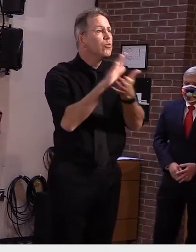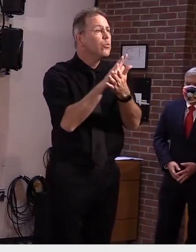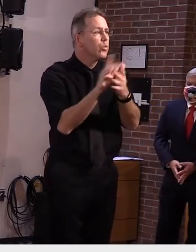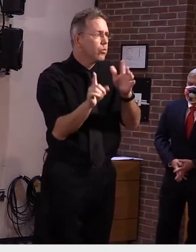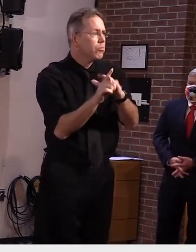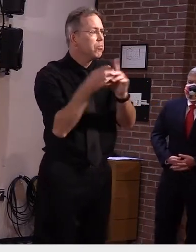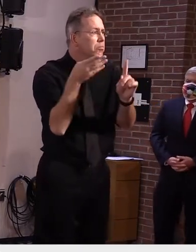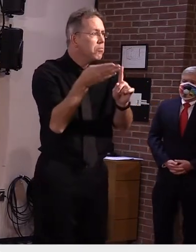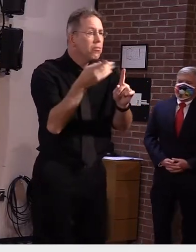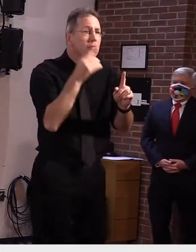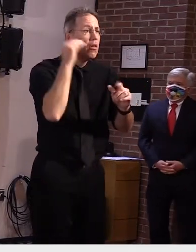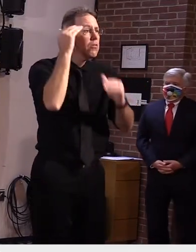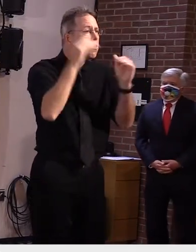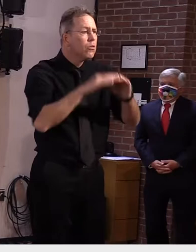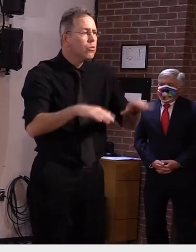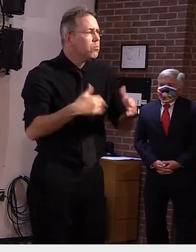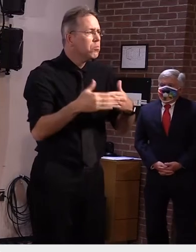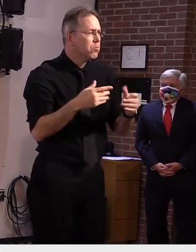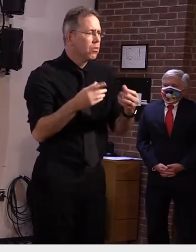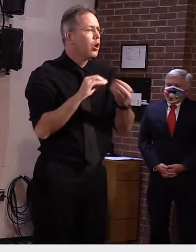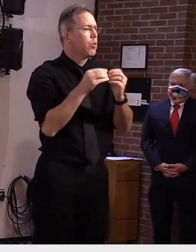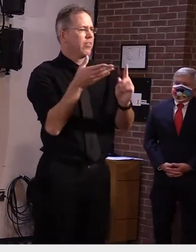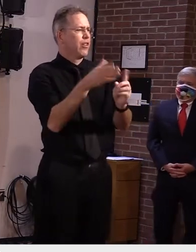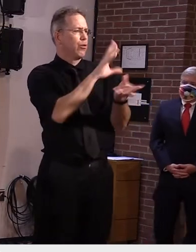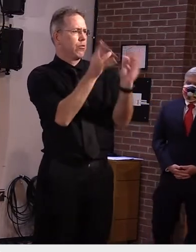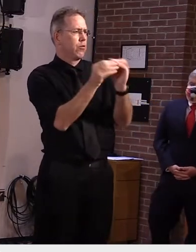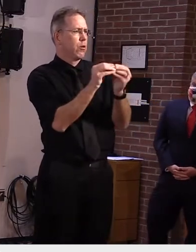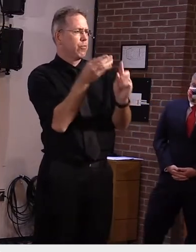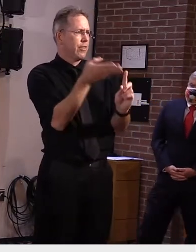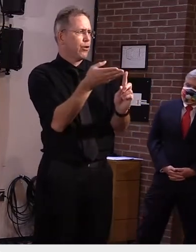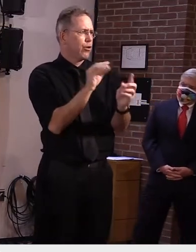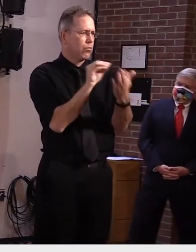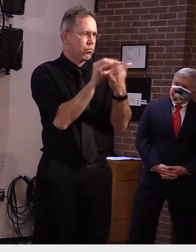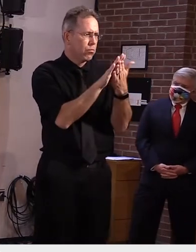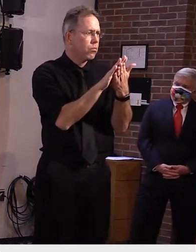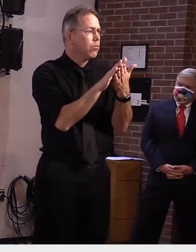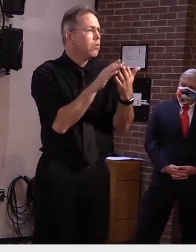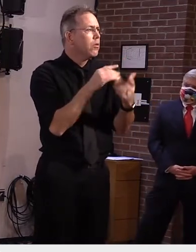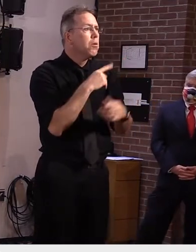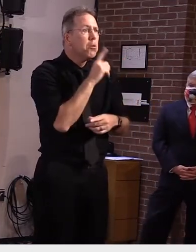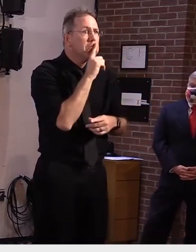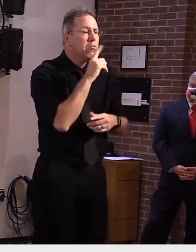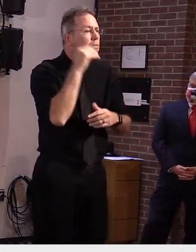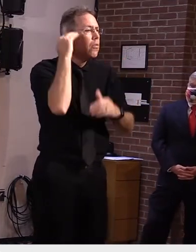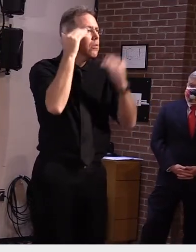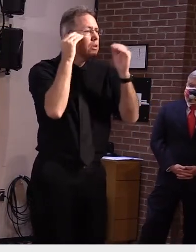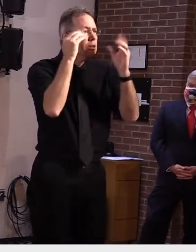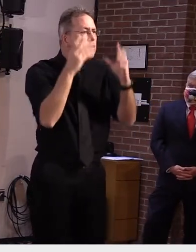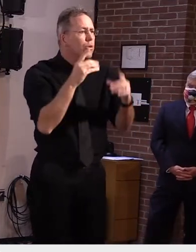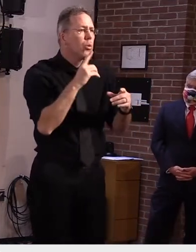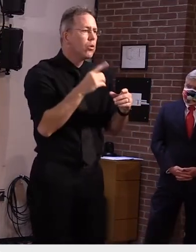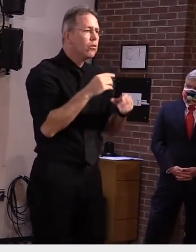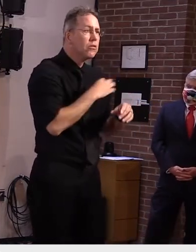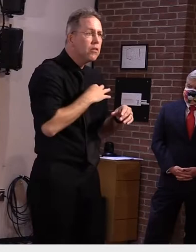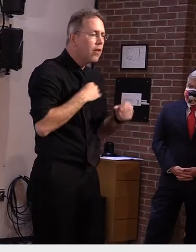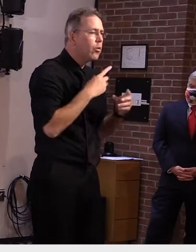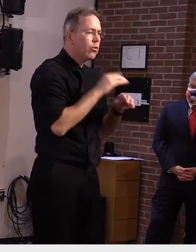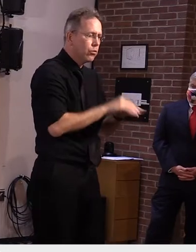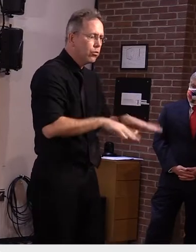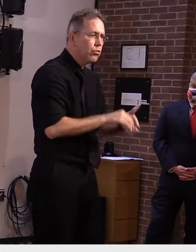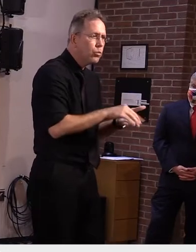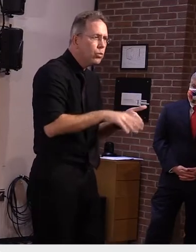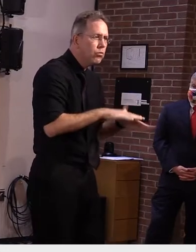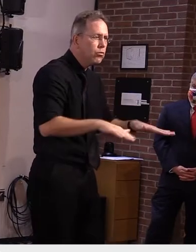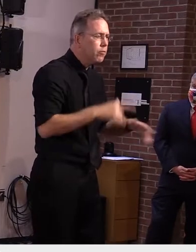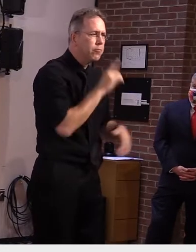and we're not breaking them out by how many adults and how many children we're just giving the total number we're updating that once a week and